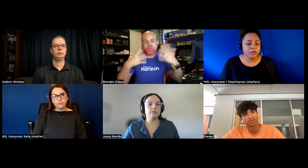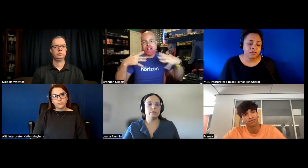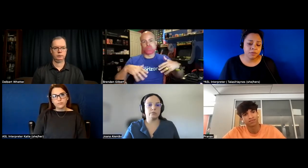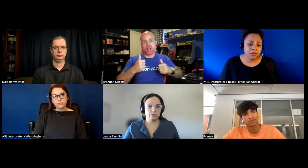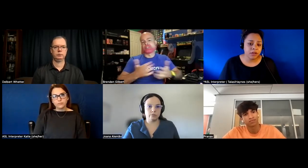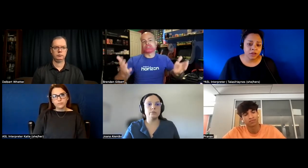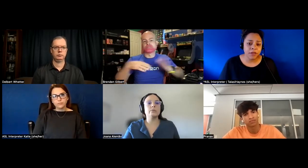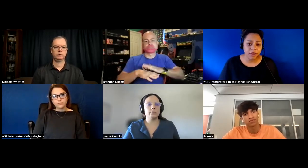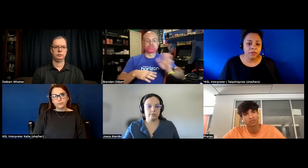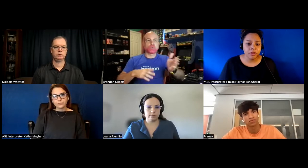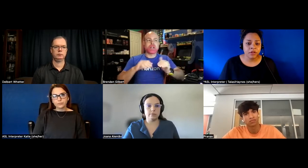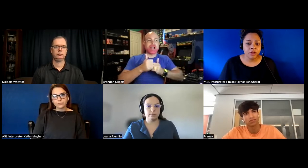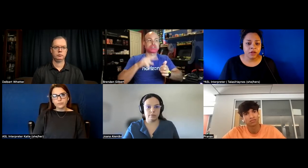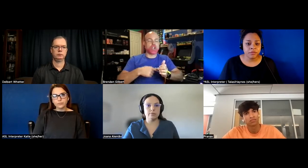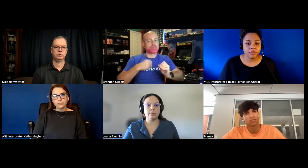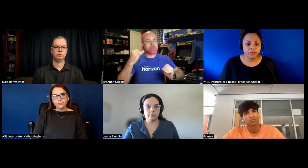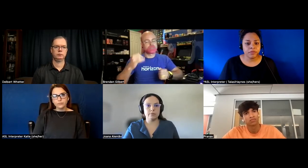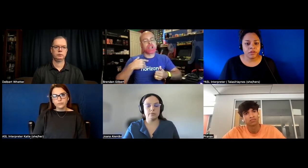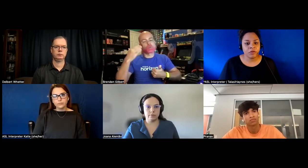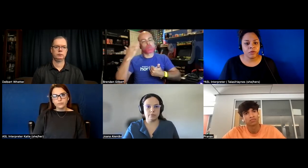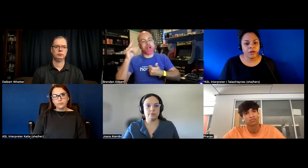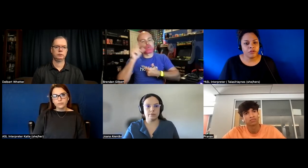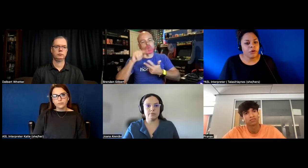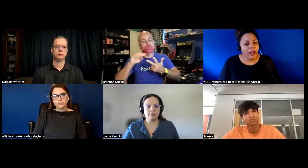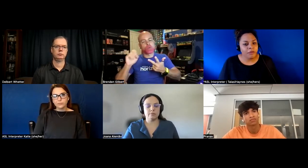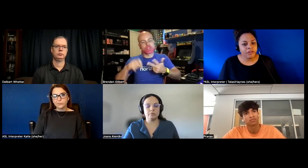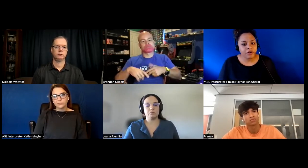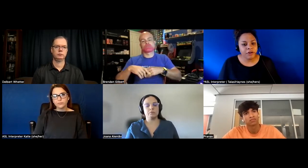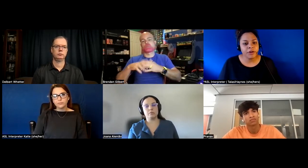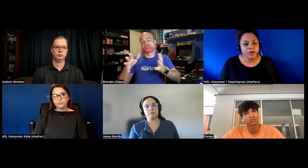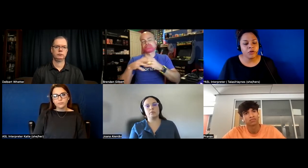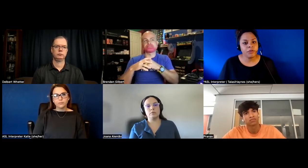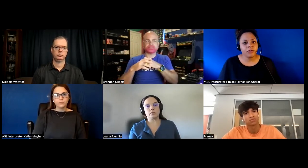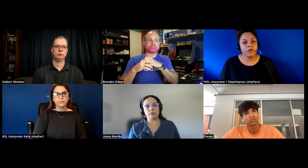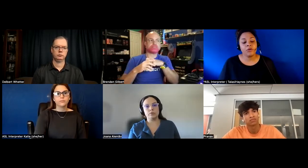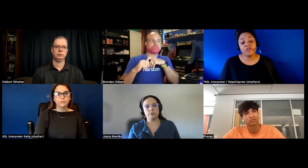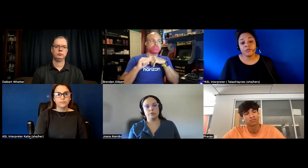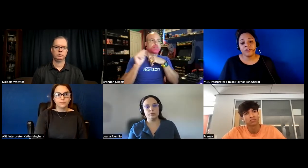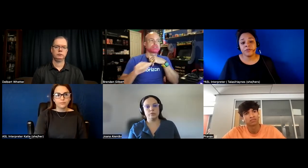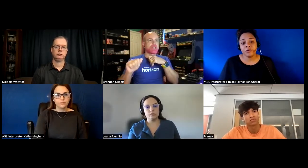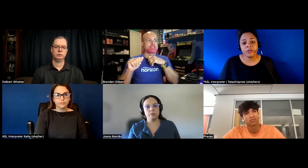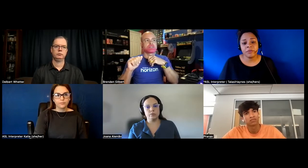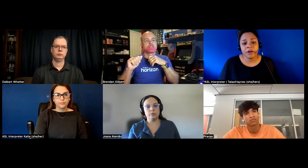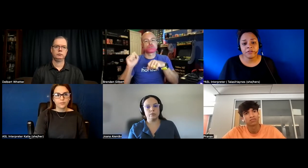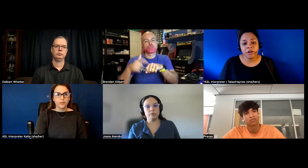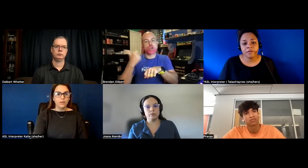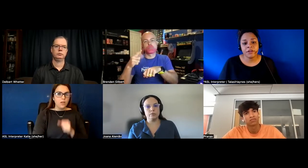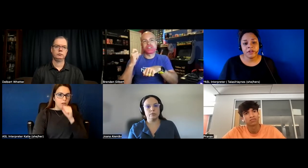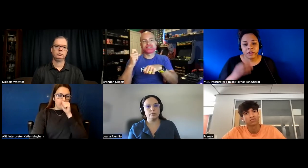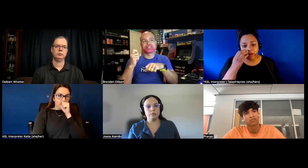accessibility i commend them um so i don't know how that started but i know the origin stories for google and microsoft um